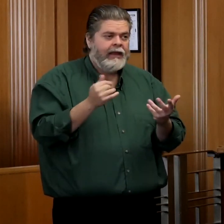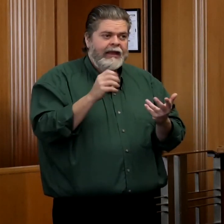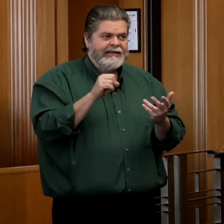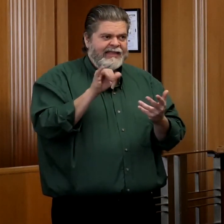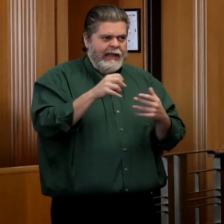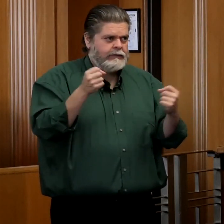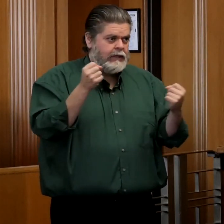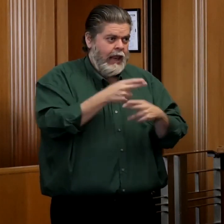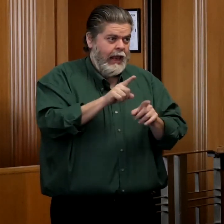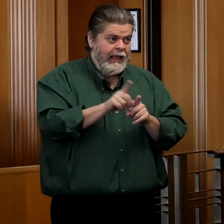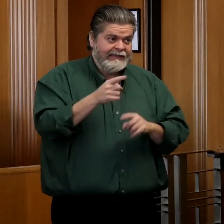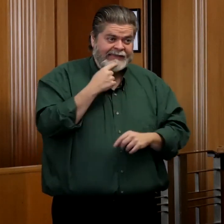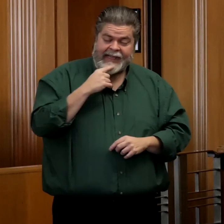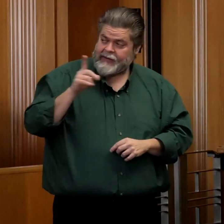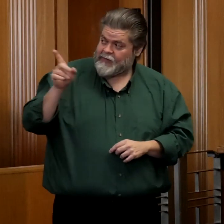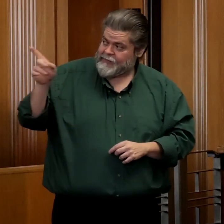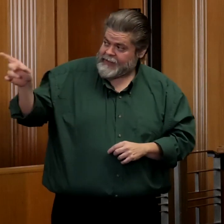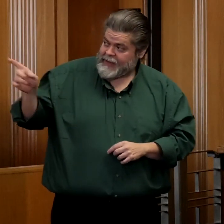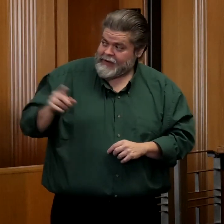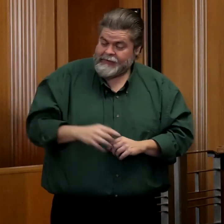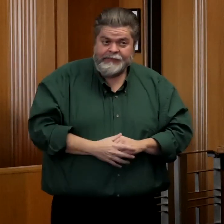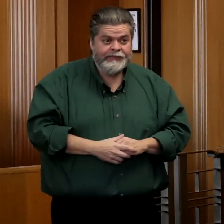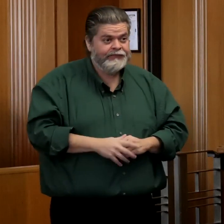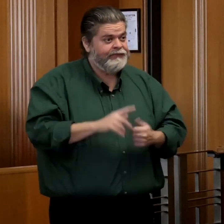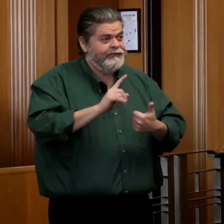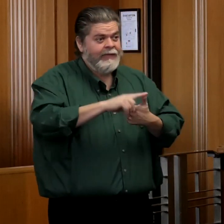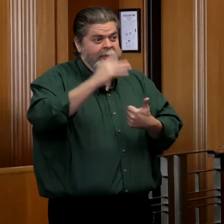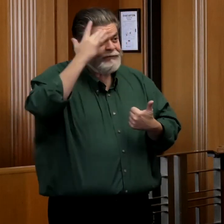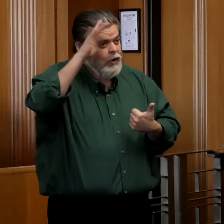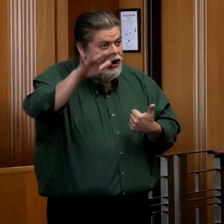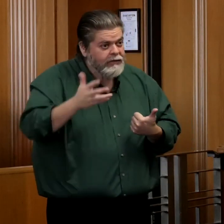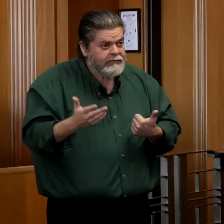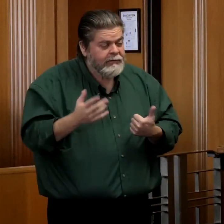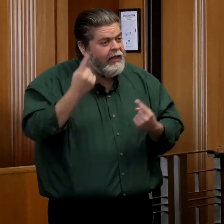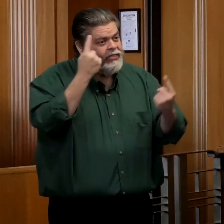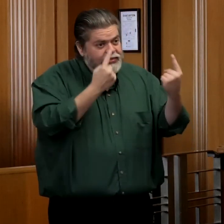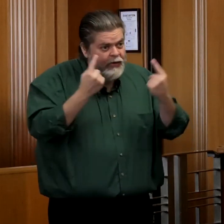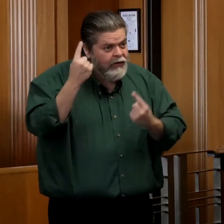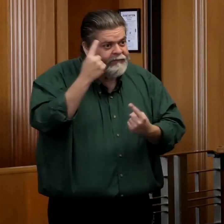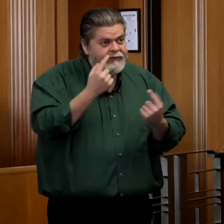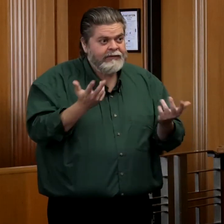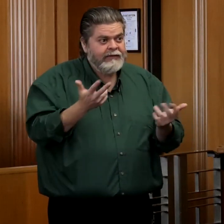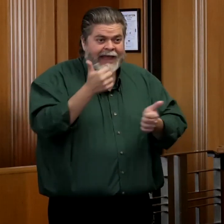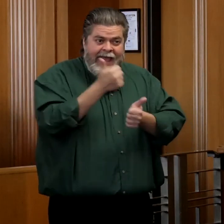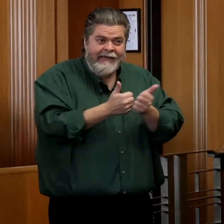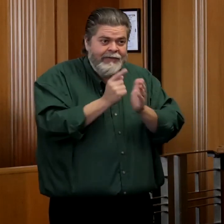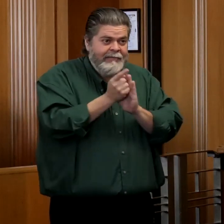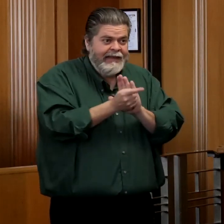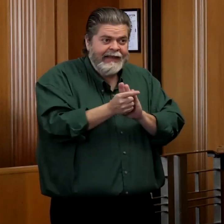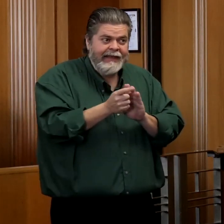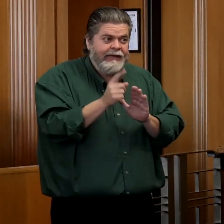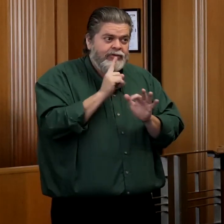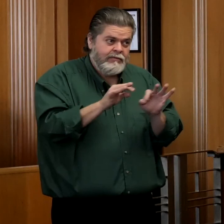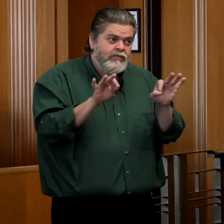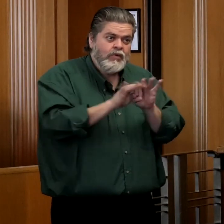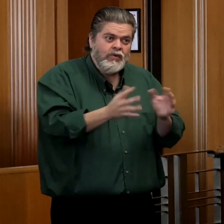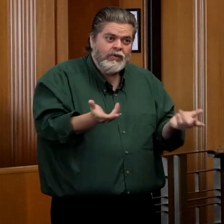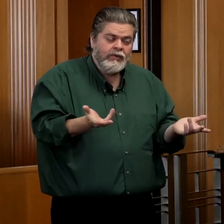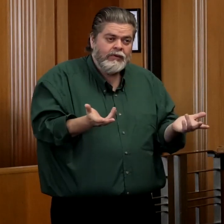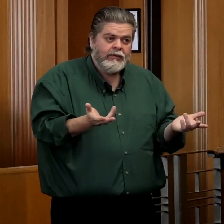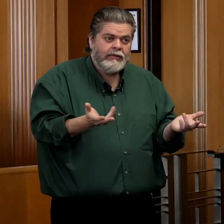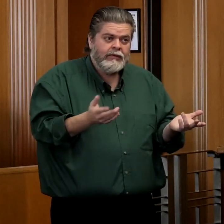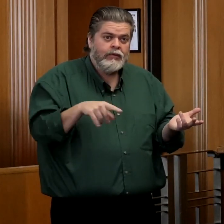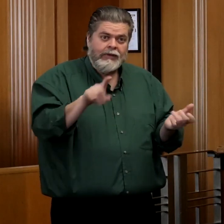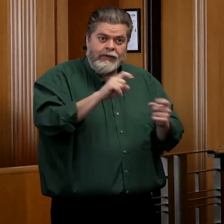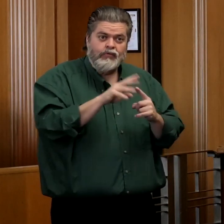slide as well. It's the things we've been talking about. Be smart. Be thoughtful. Every moment matters. Unfortunately, probably